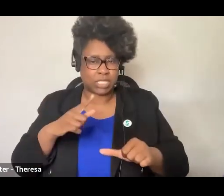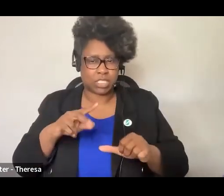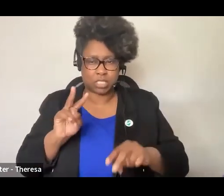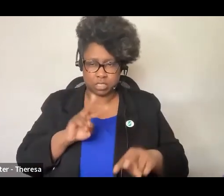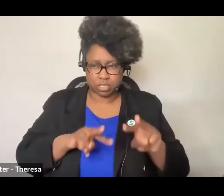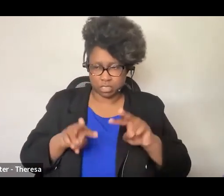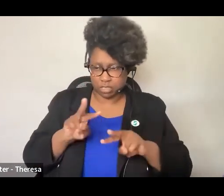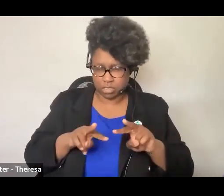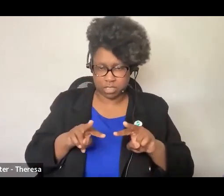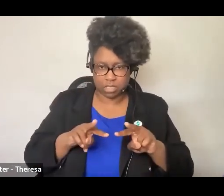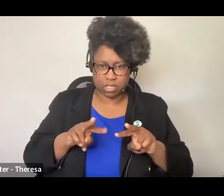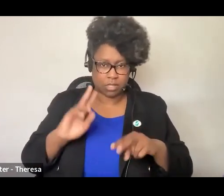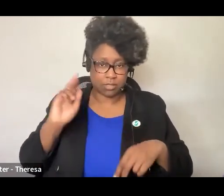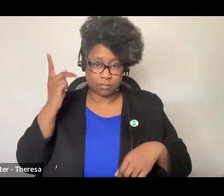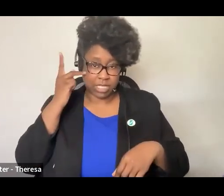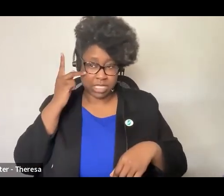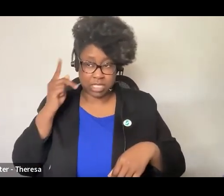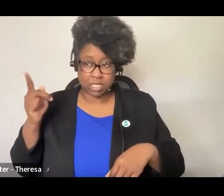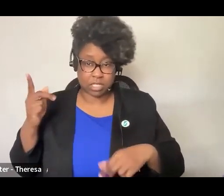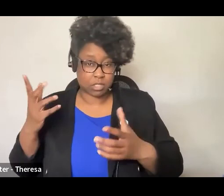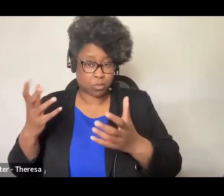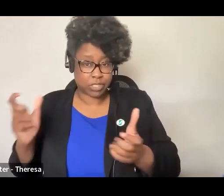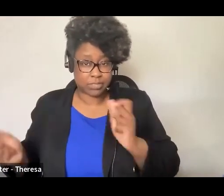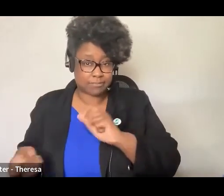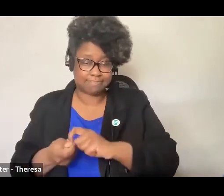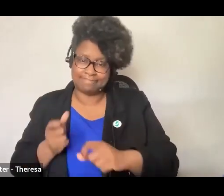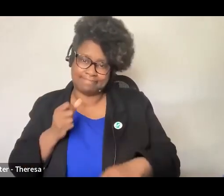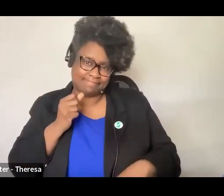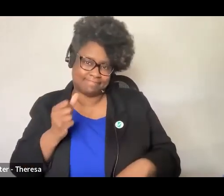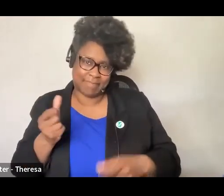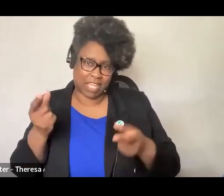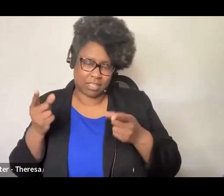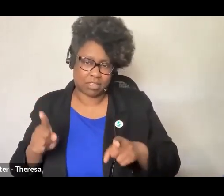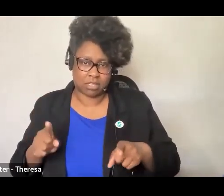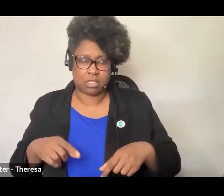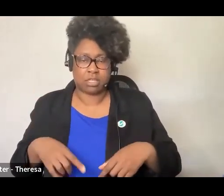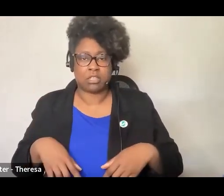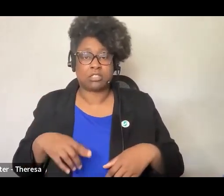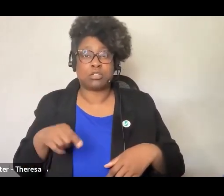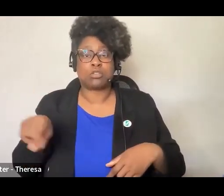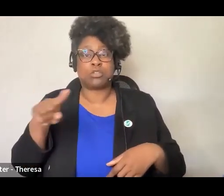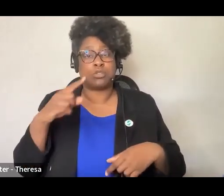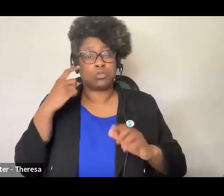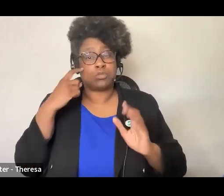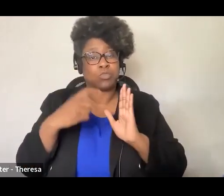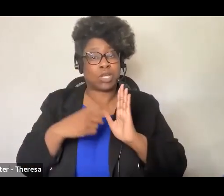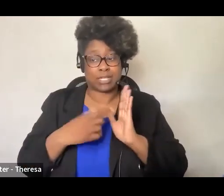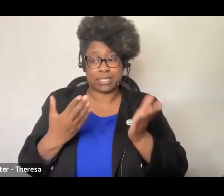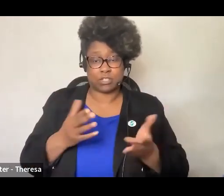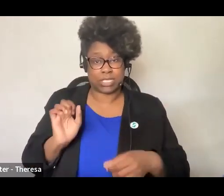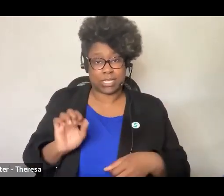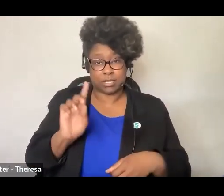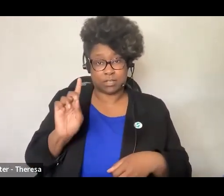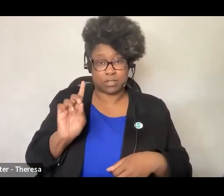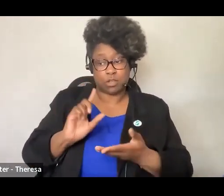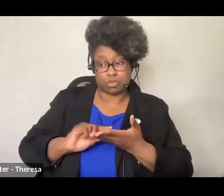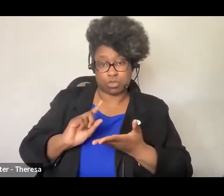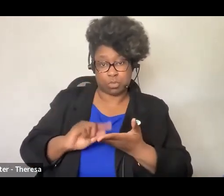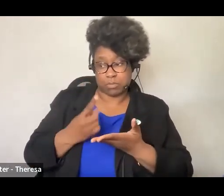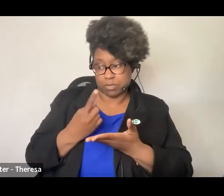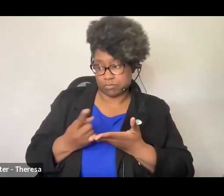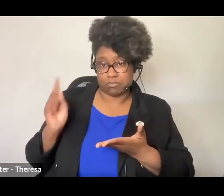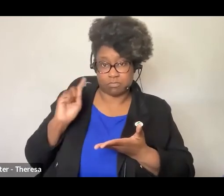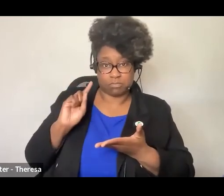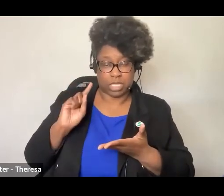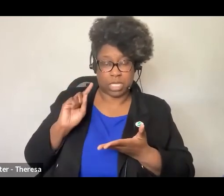will that is not there and a lot of places those of you will recognize who are here in San Diego just in our newspaper in the past week there was a school